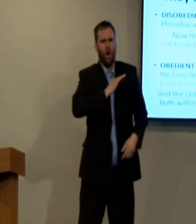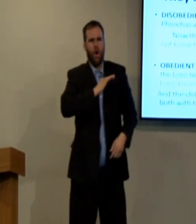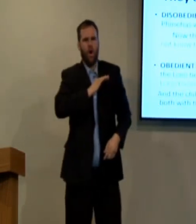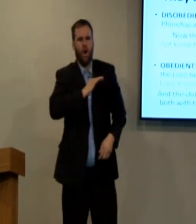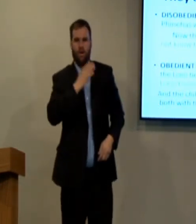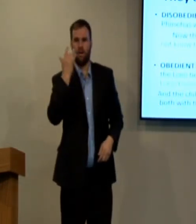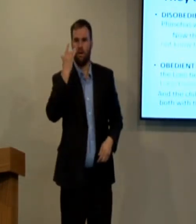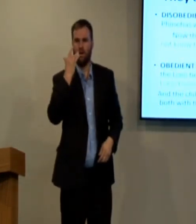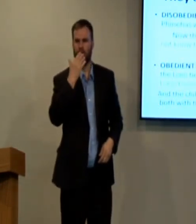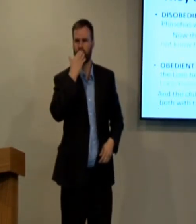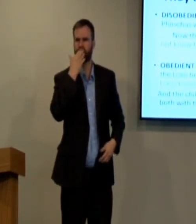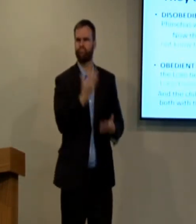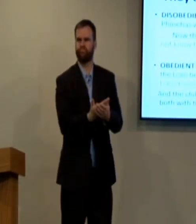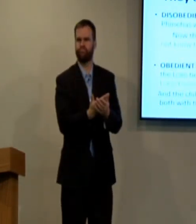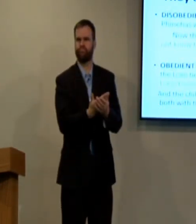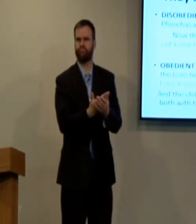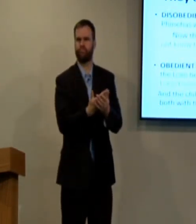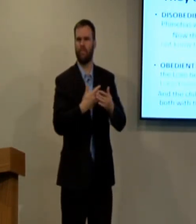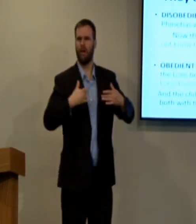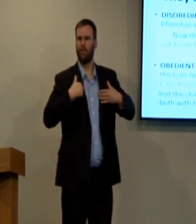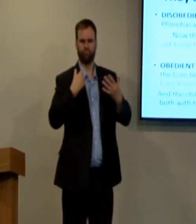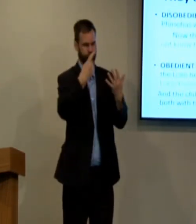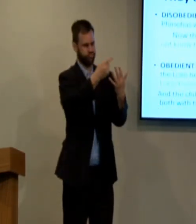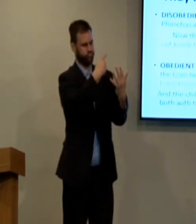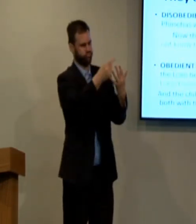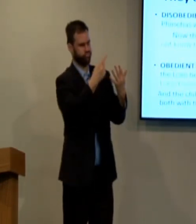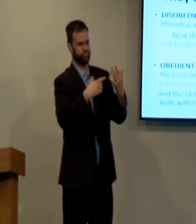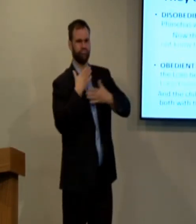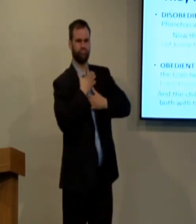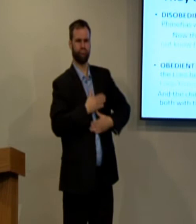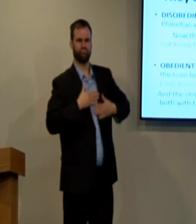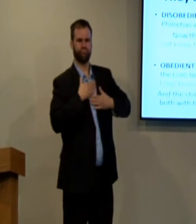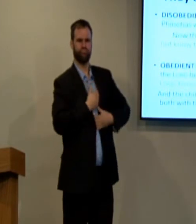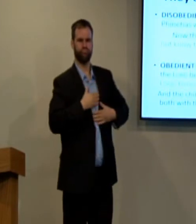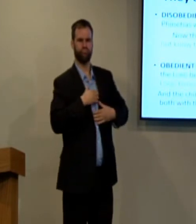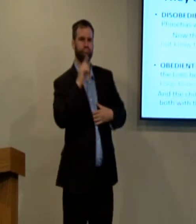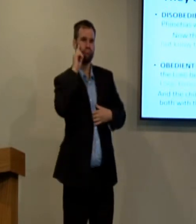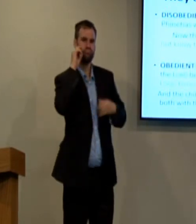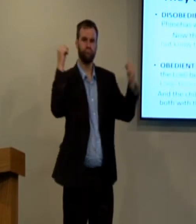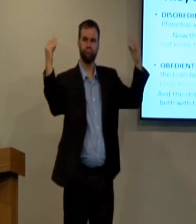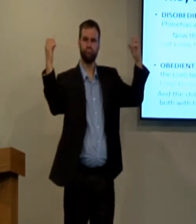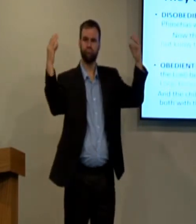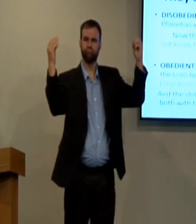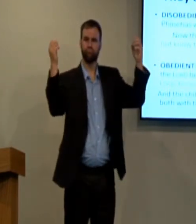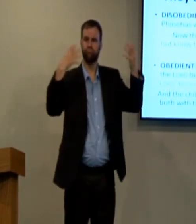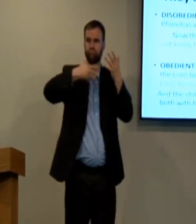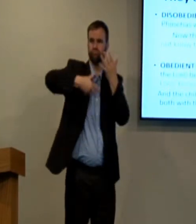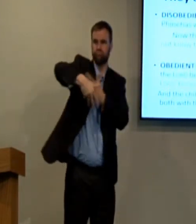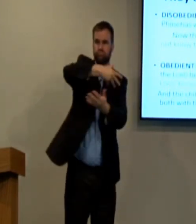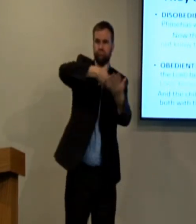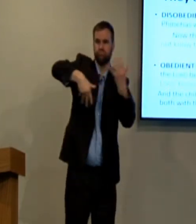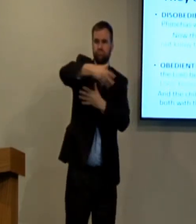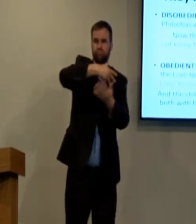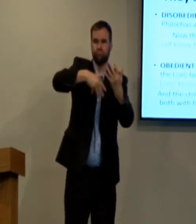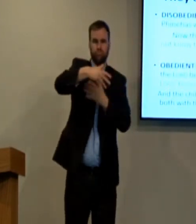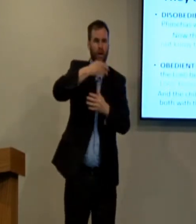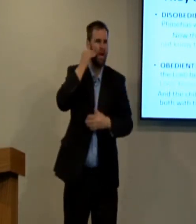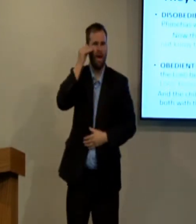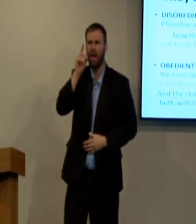But there are some people who go to church and they do this list of things, they sign well, they're